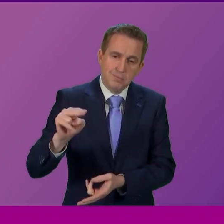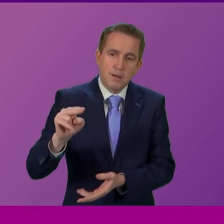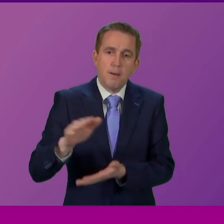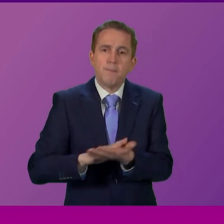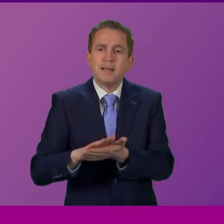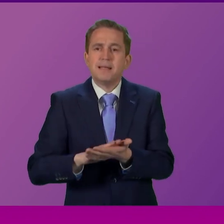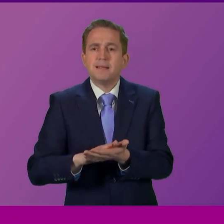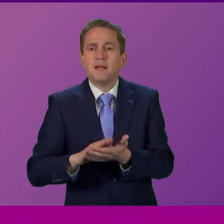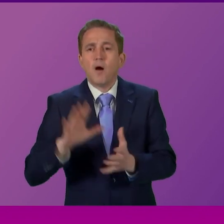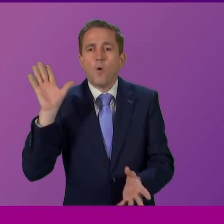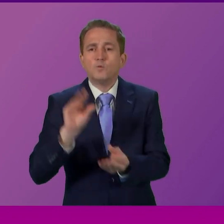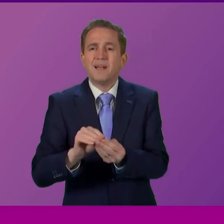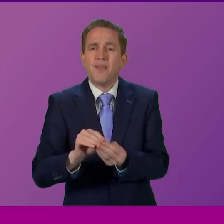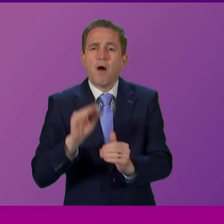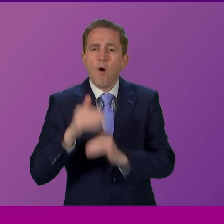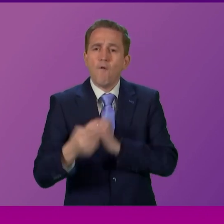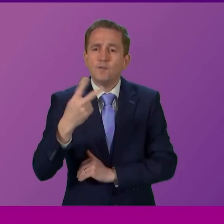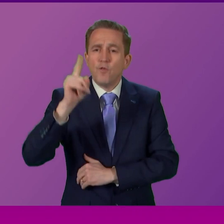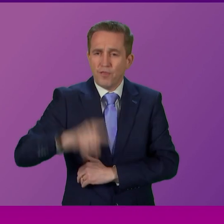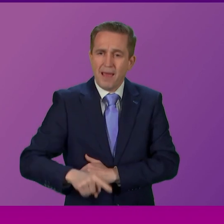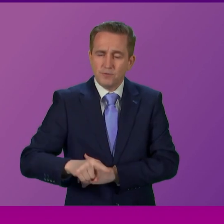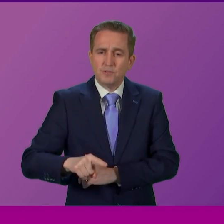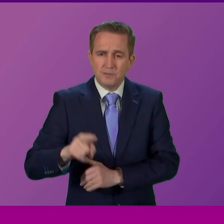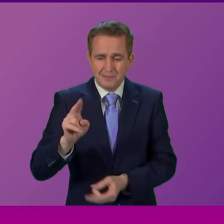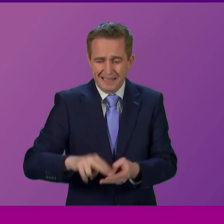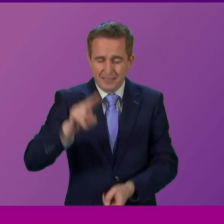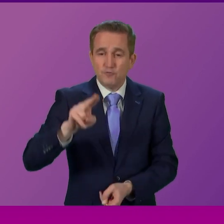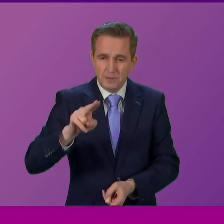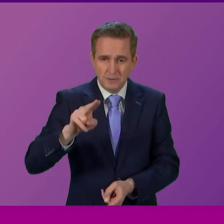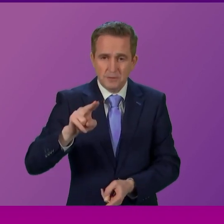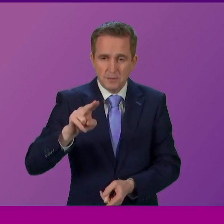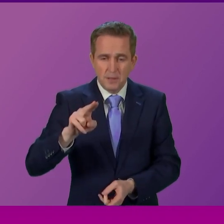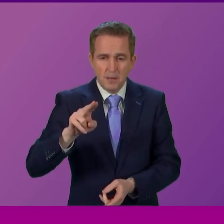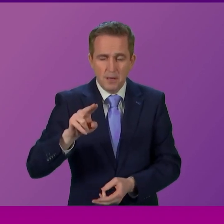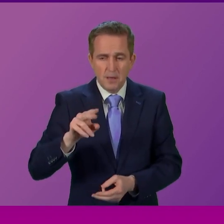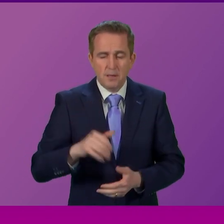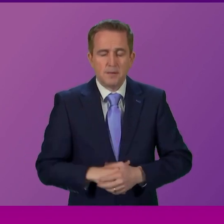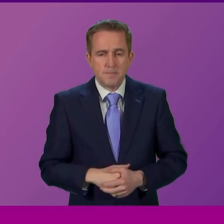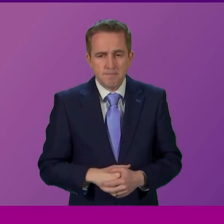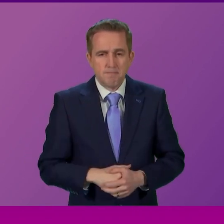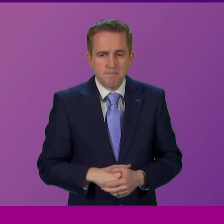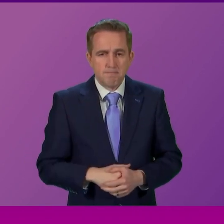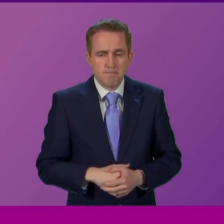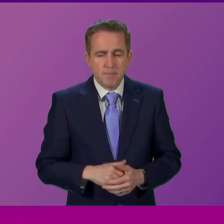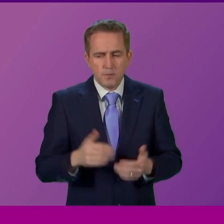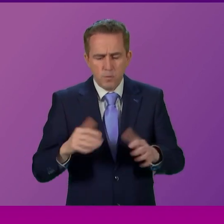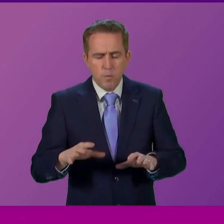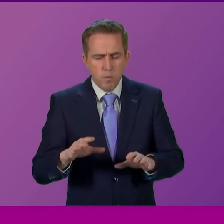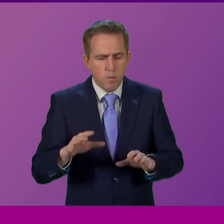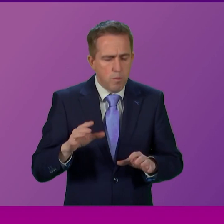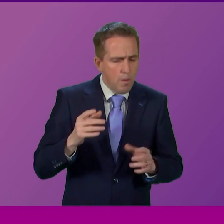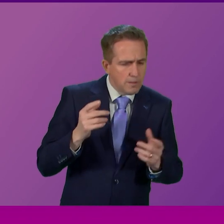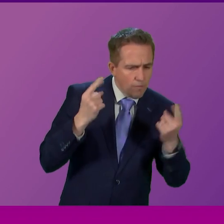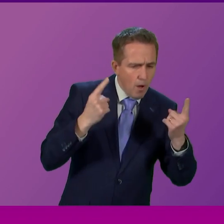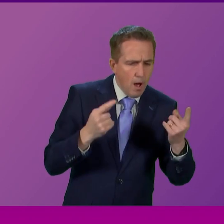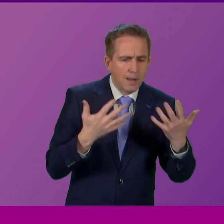more than £2,000 of an increase over a year what I would say to Paul O'Kane is and I'll correct this if I'm wrong of course the £10